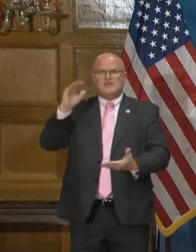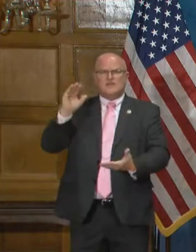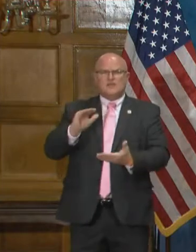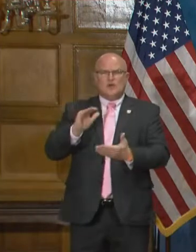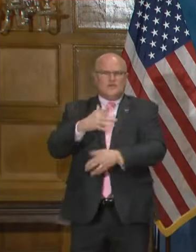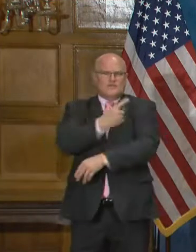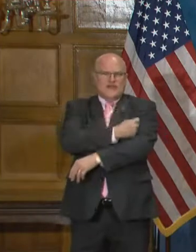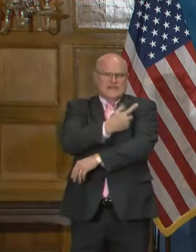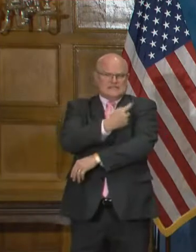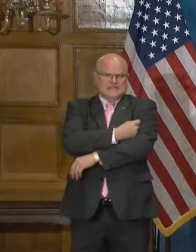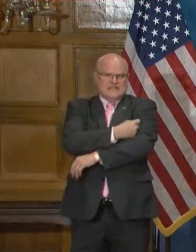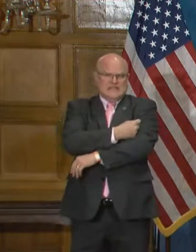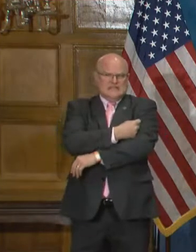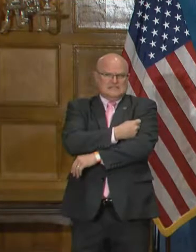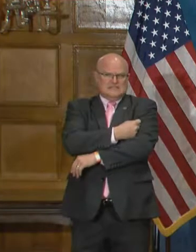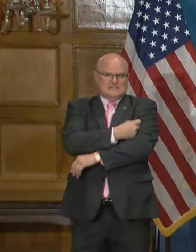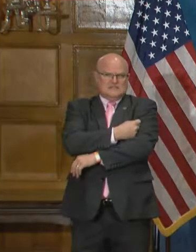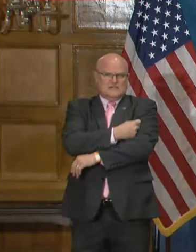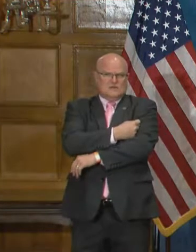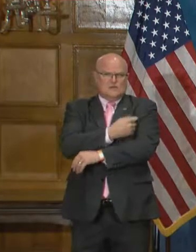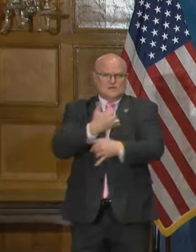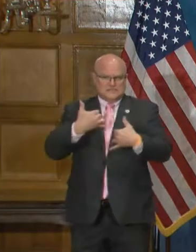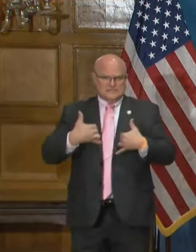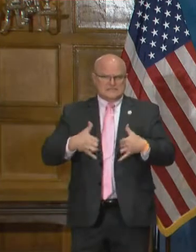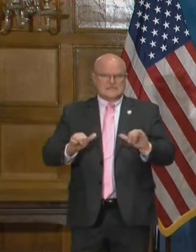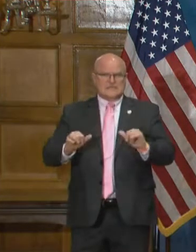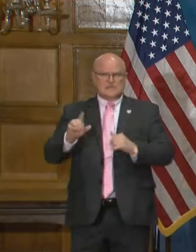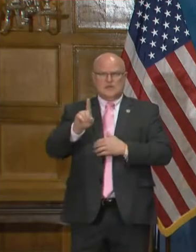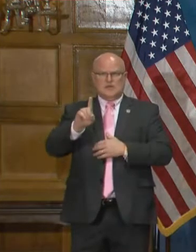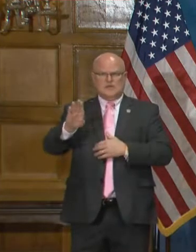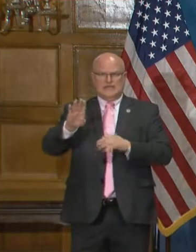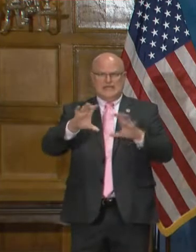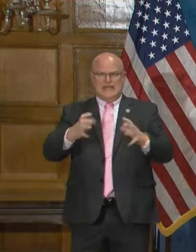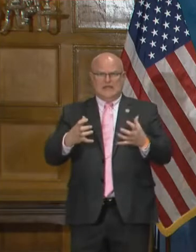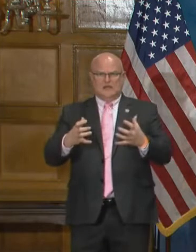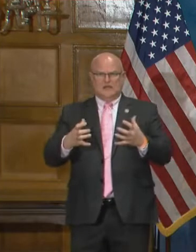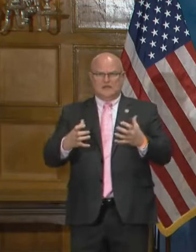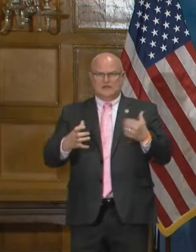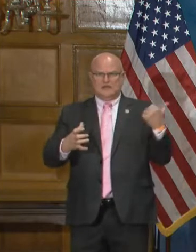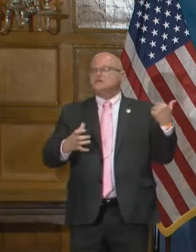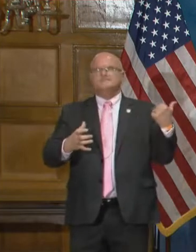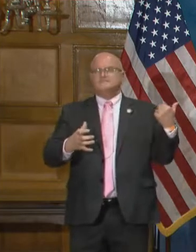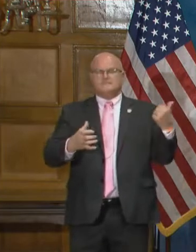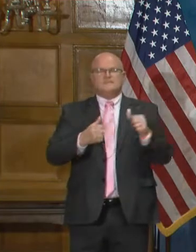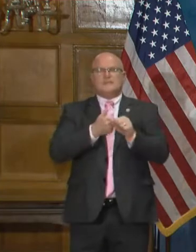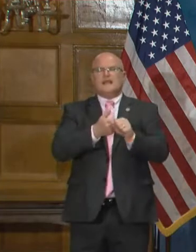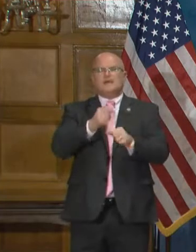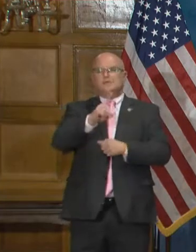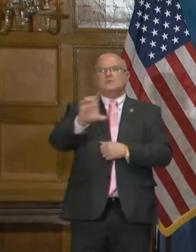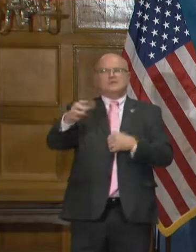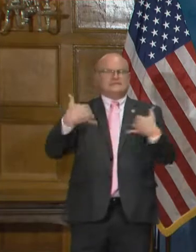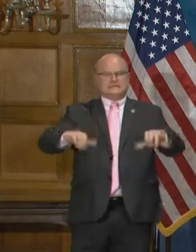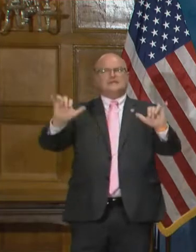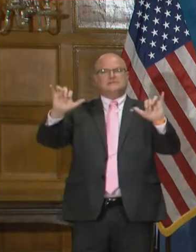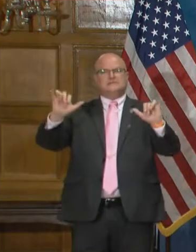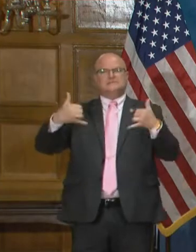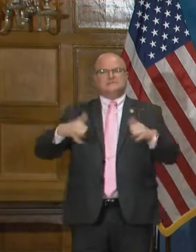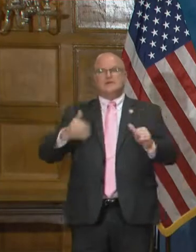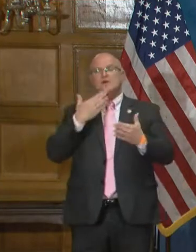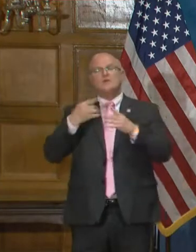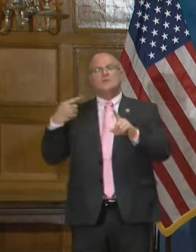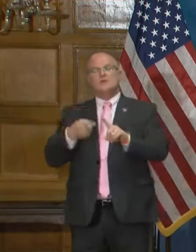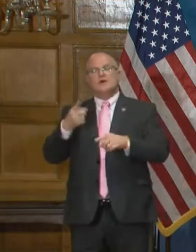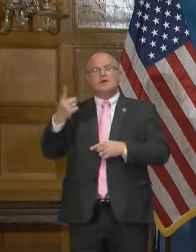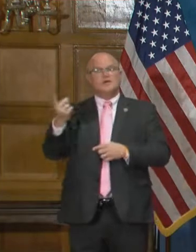vaccination taking, or is it still going to be one B categories even in those? They have to follow the categories. So yes, a good